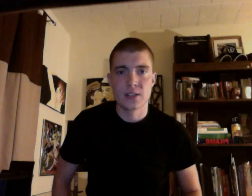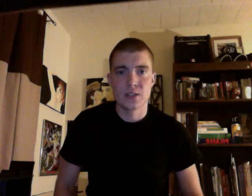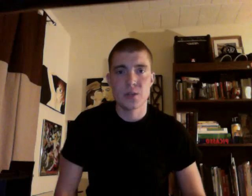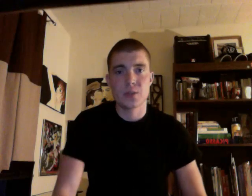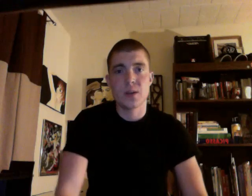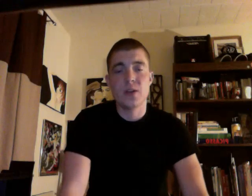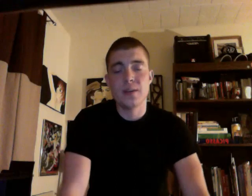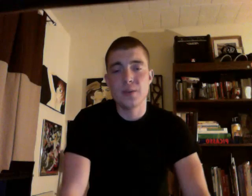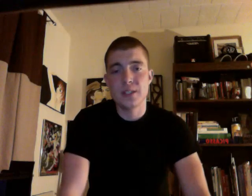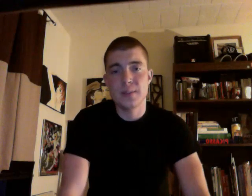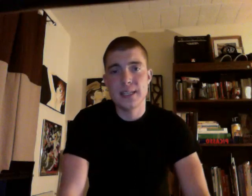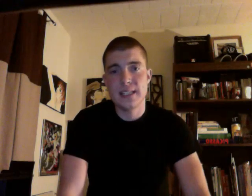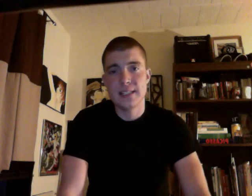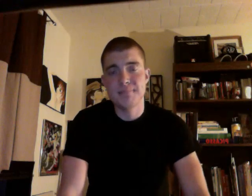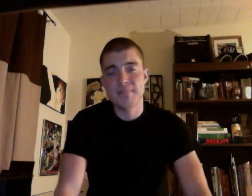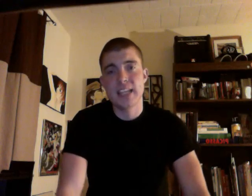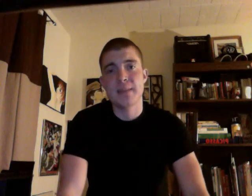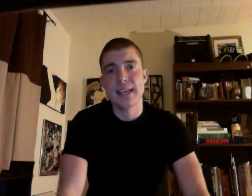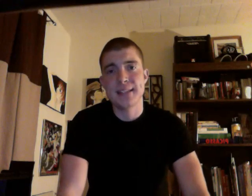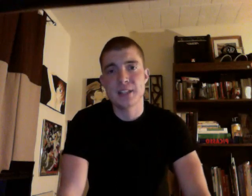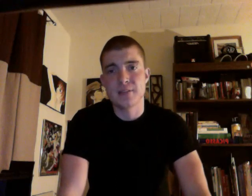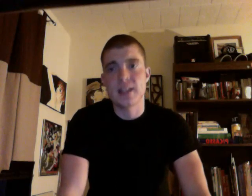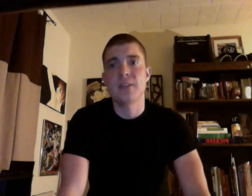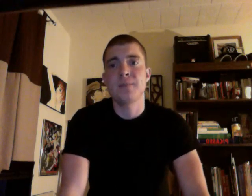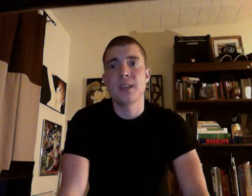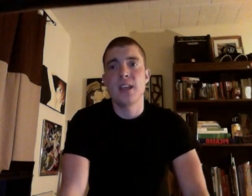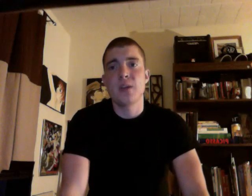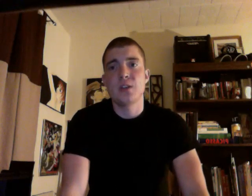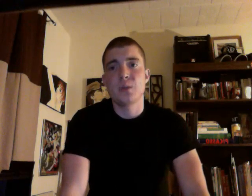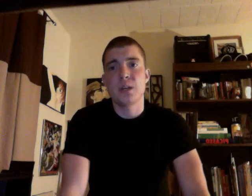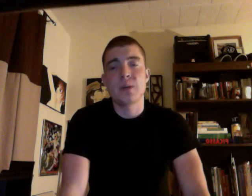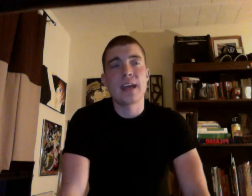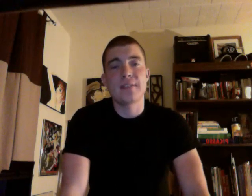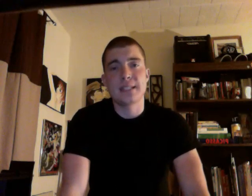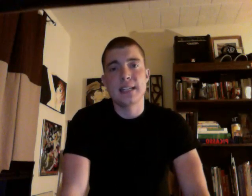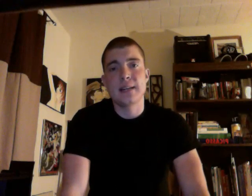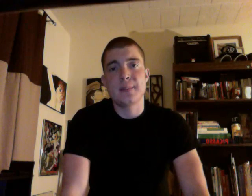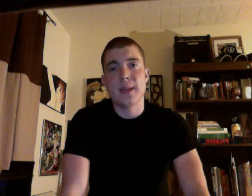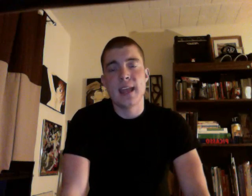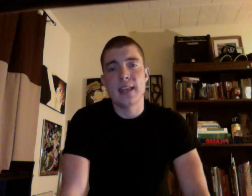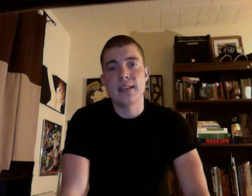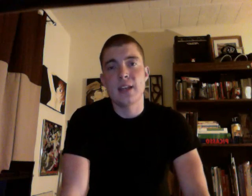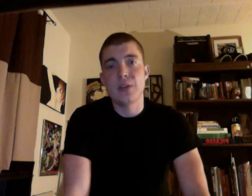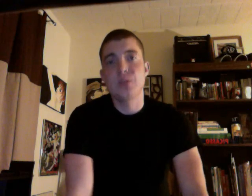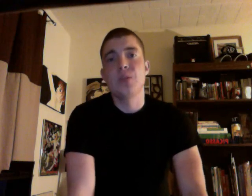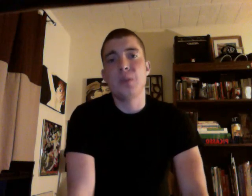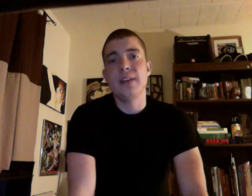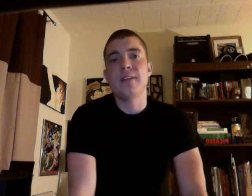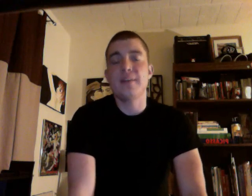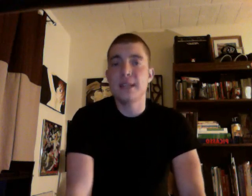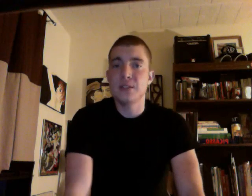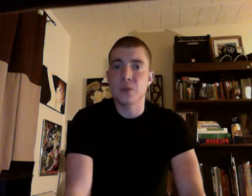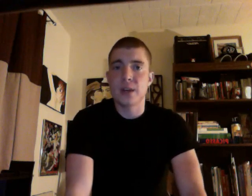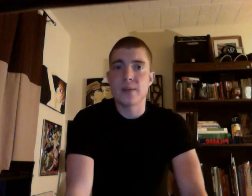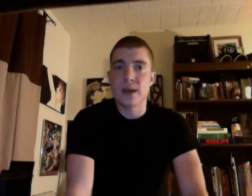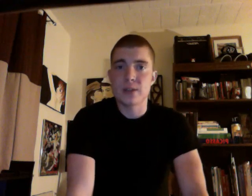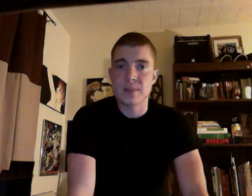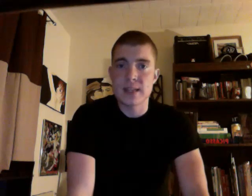So tomorrow I'm going to be taking my ASL final, which is where we have to stand up and tell a three to five minute story about something that